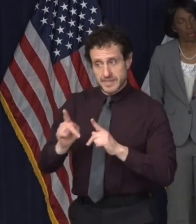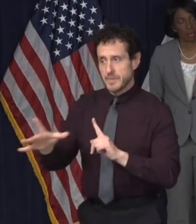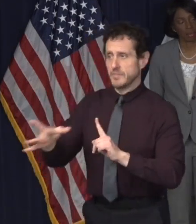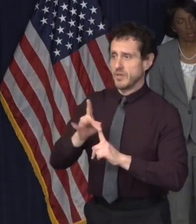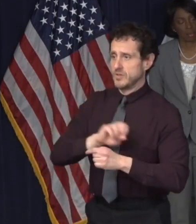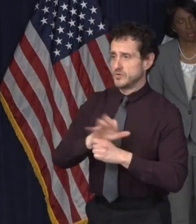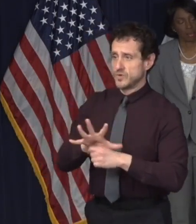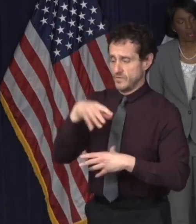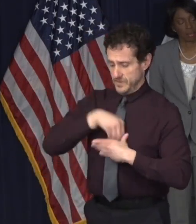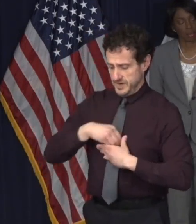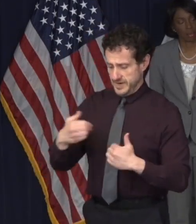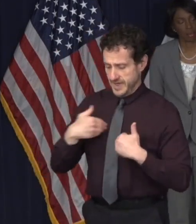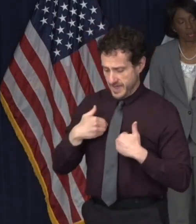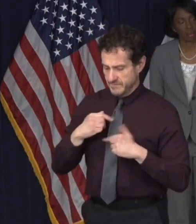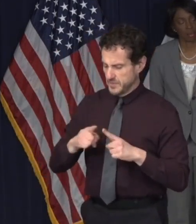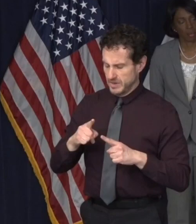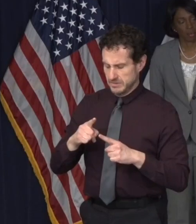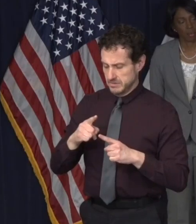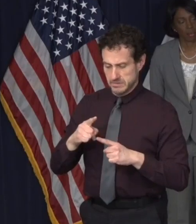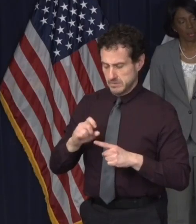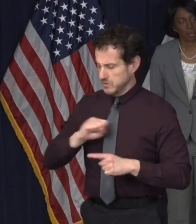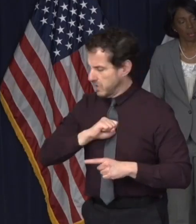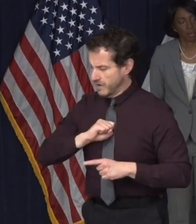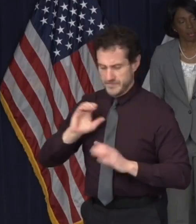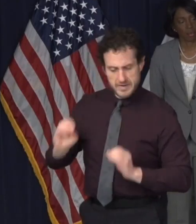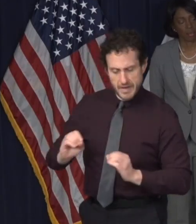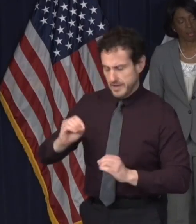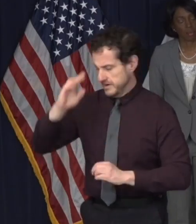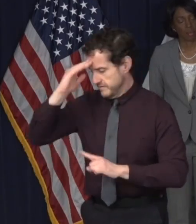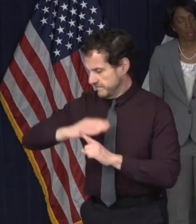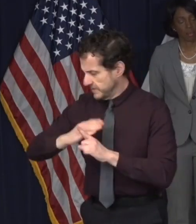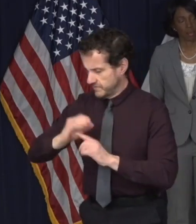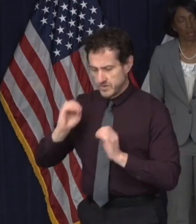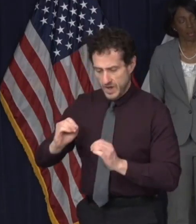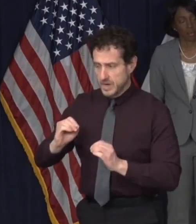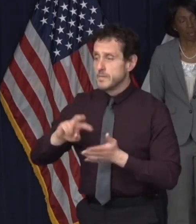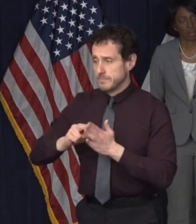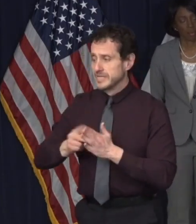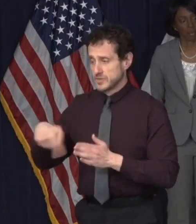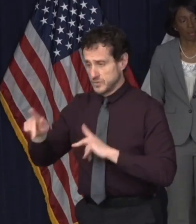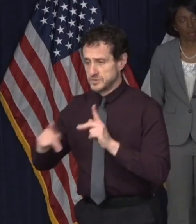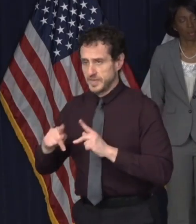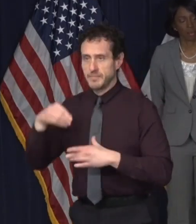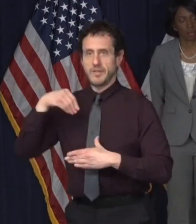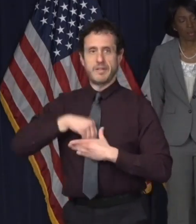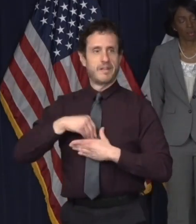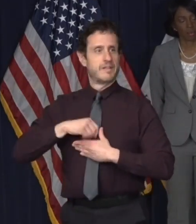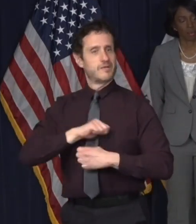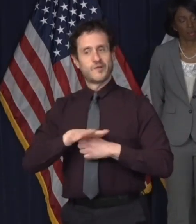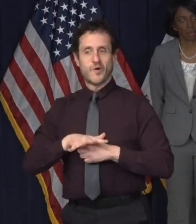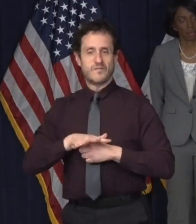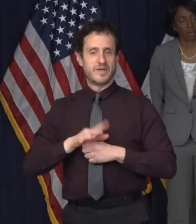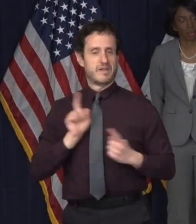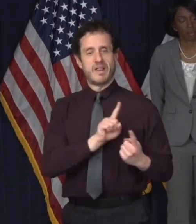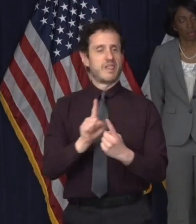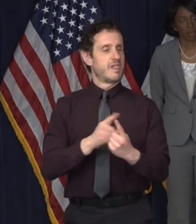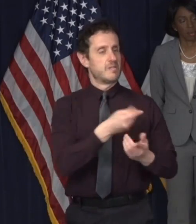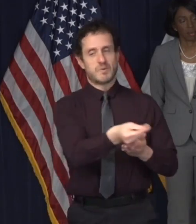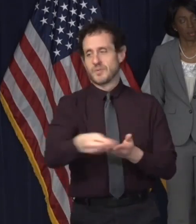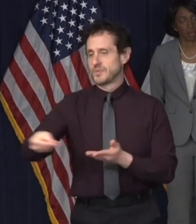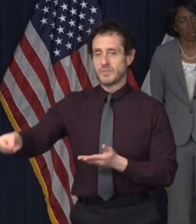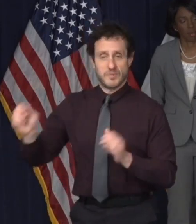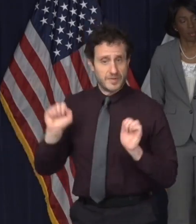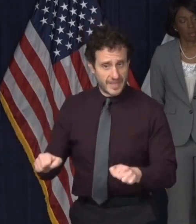mean that there are more infectious people in the population than the models predict. This means that our scenarios for the relaxation and mitigation